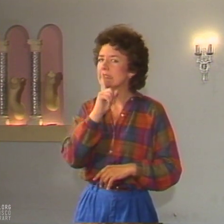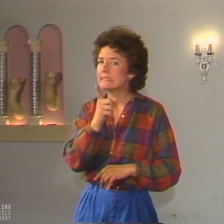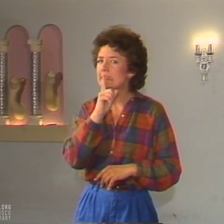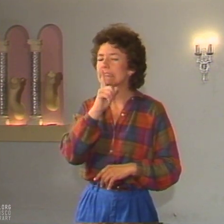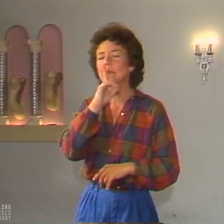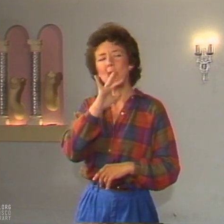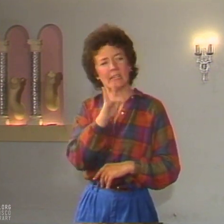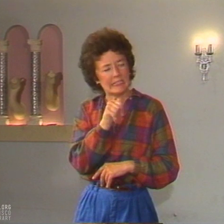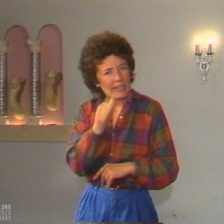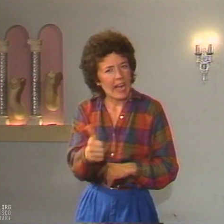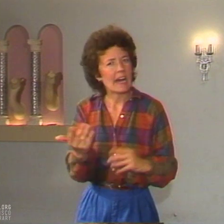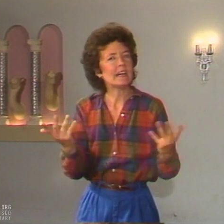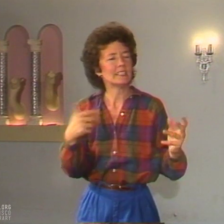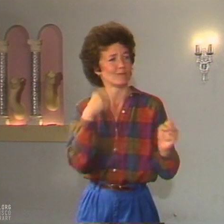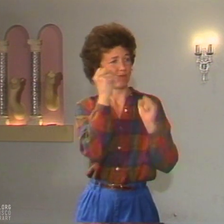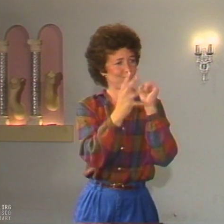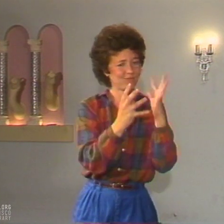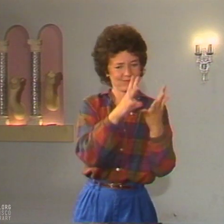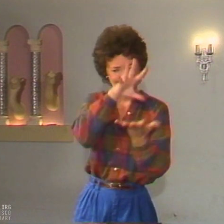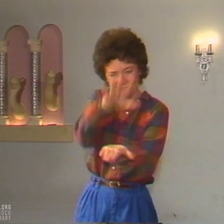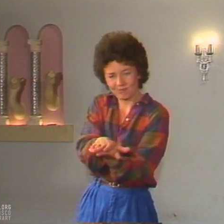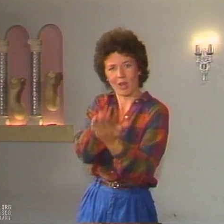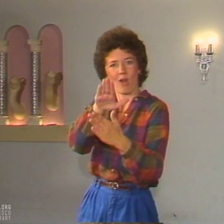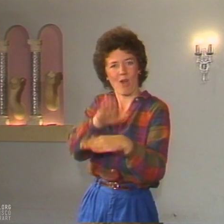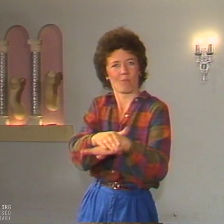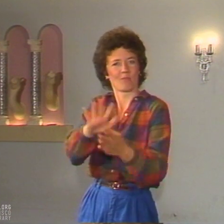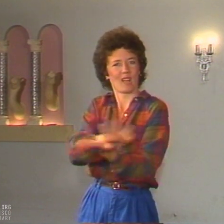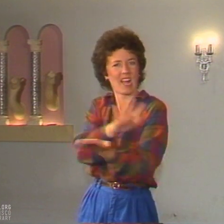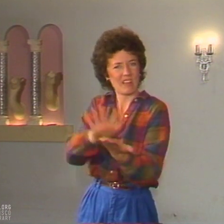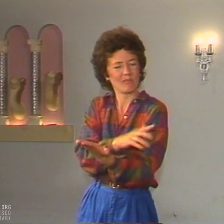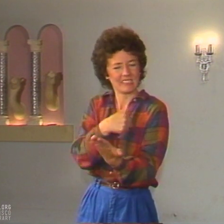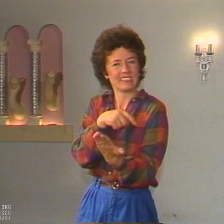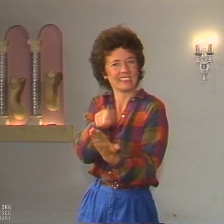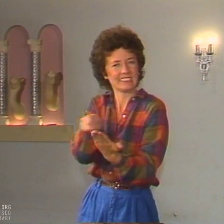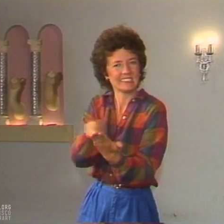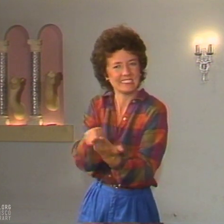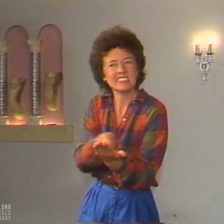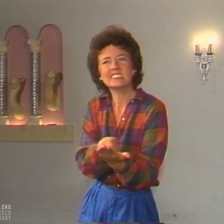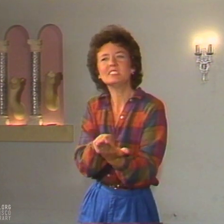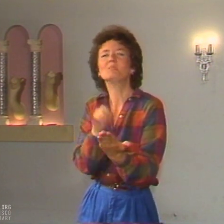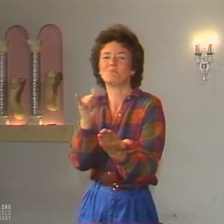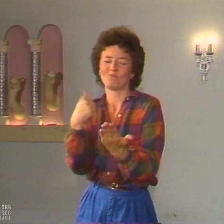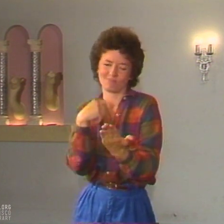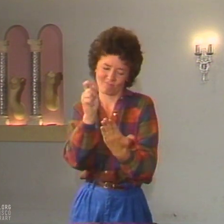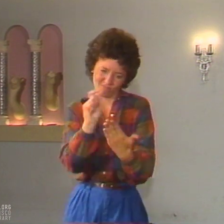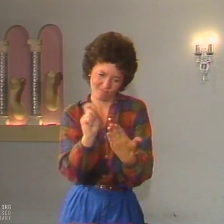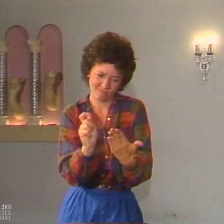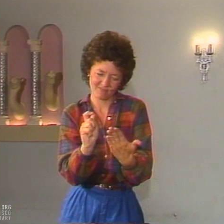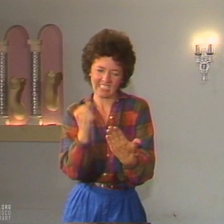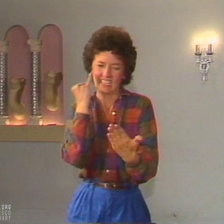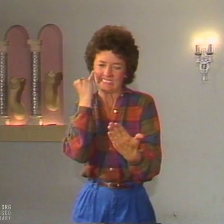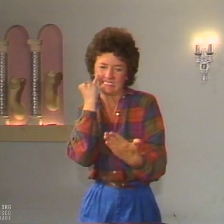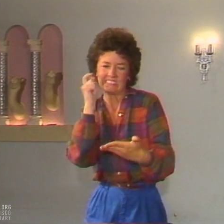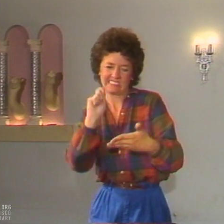Well, why not? So I did. I would begin signing my poem, then try to recompose it on paper.